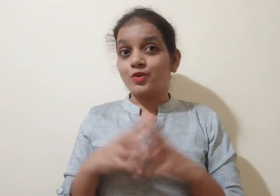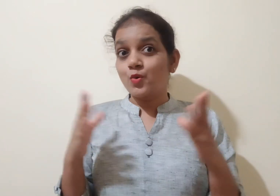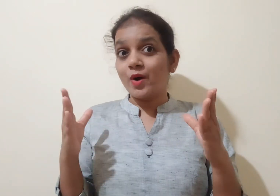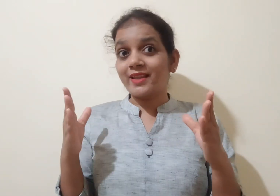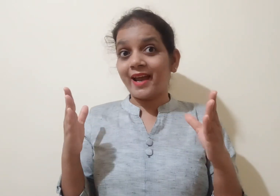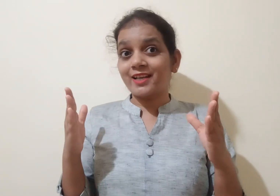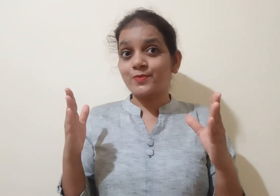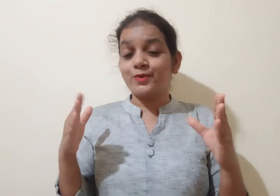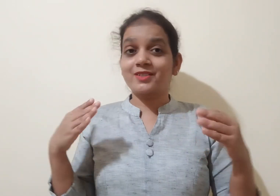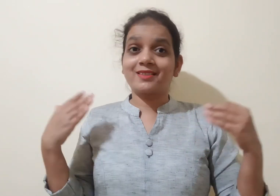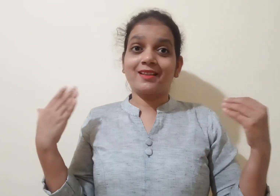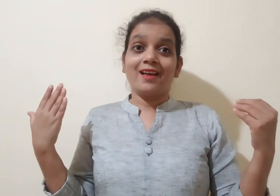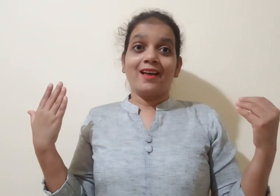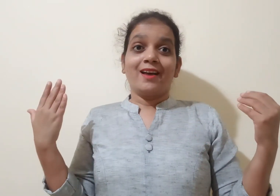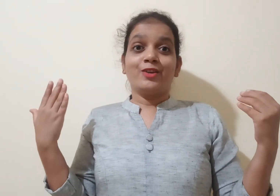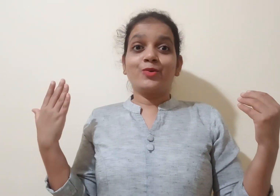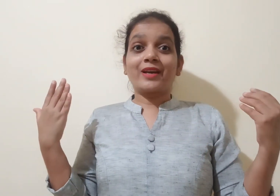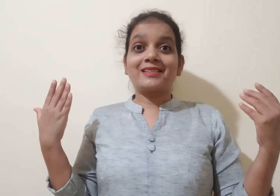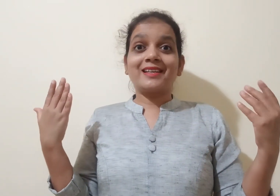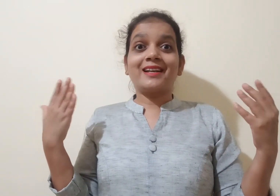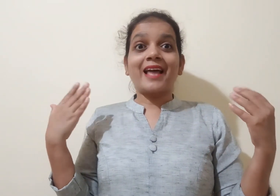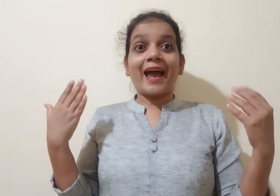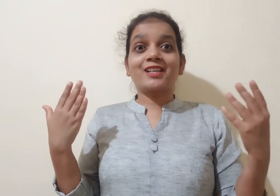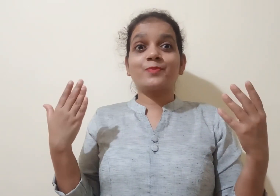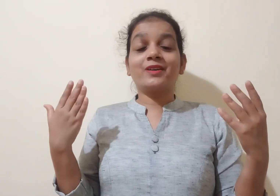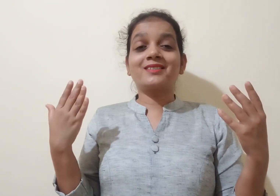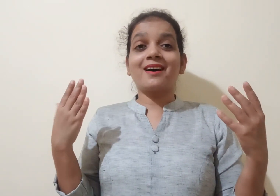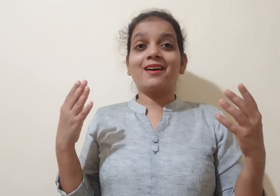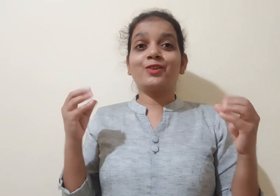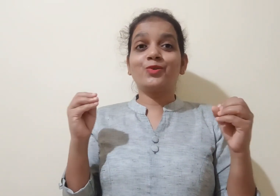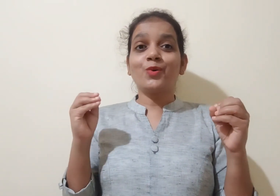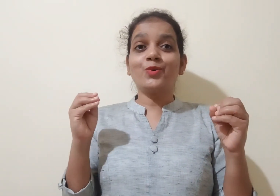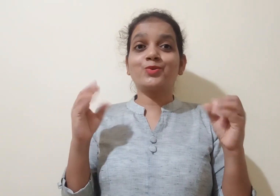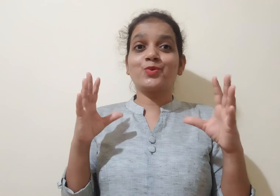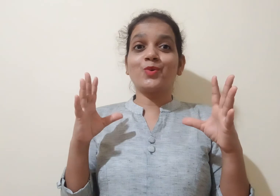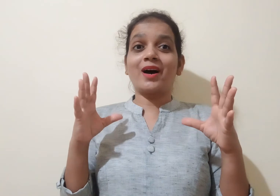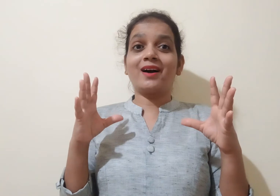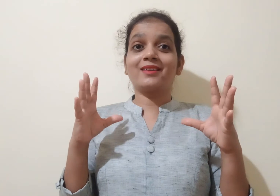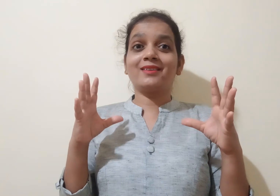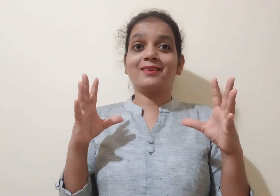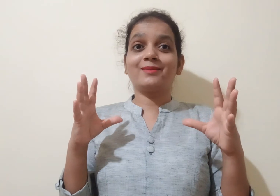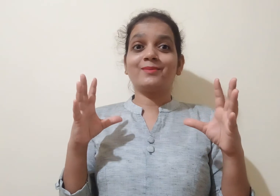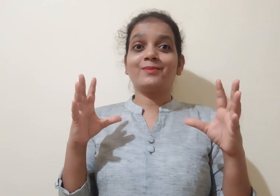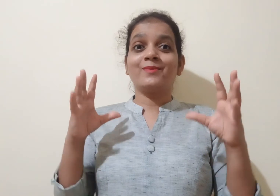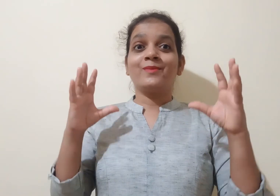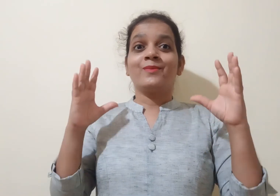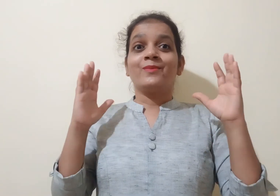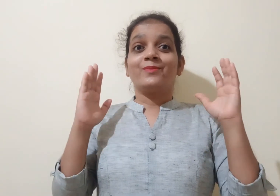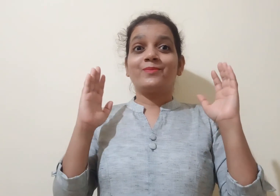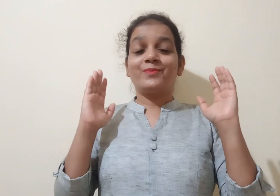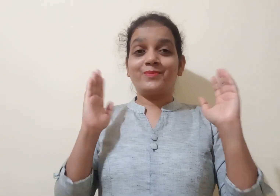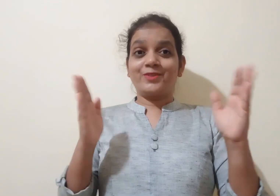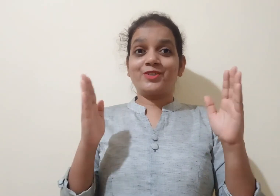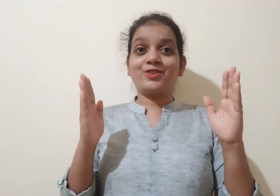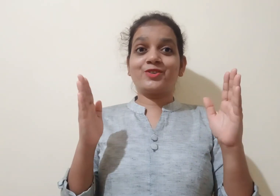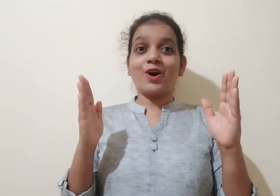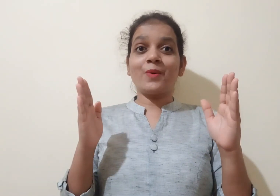Who are the experts? You can say that the experts are those who are the top